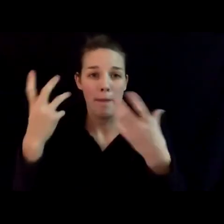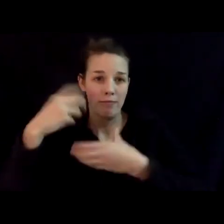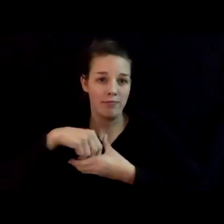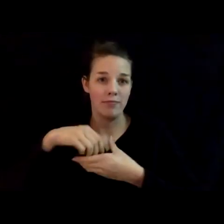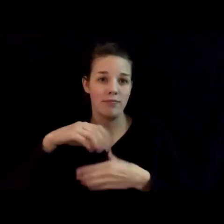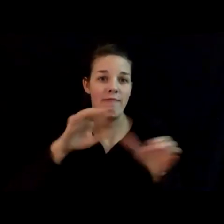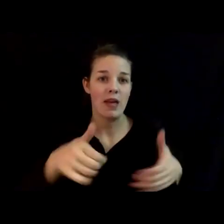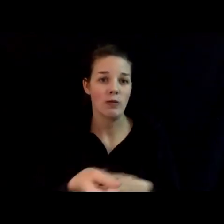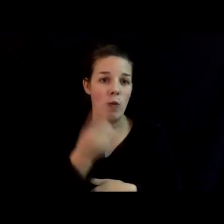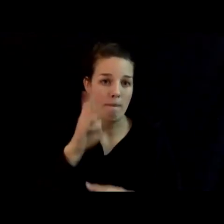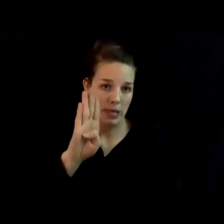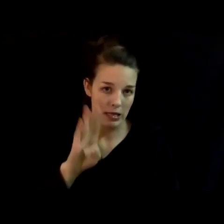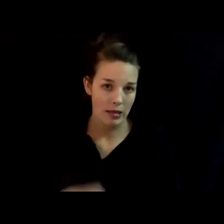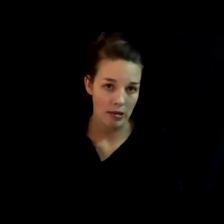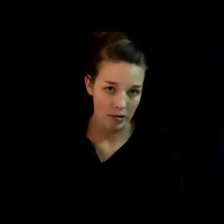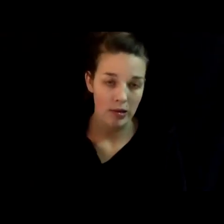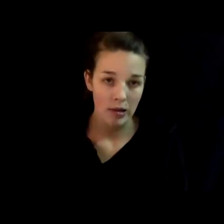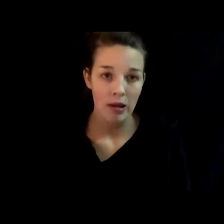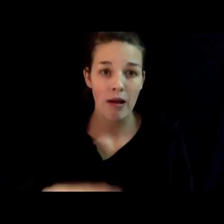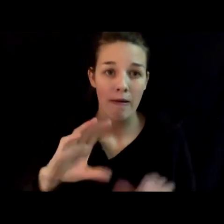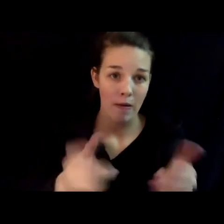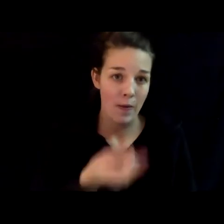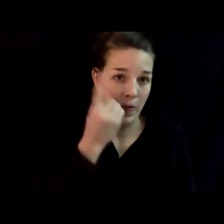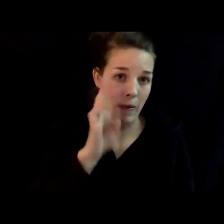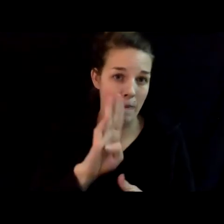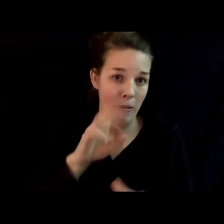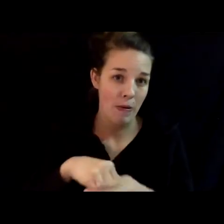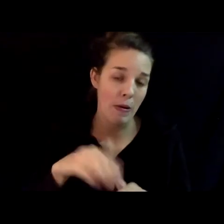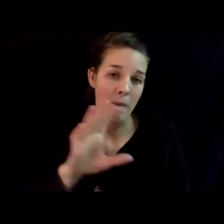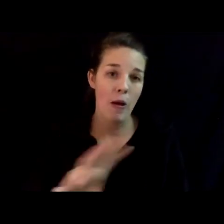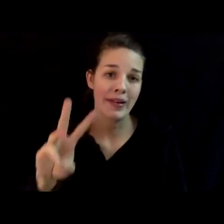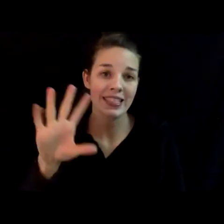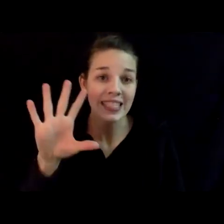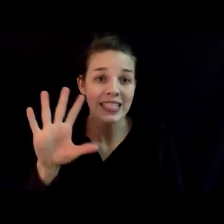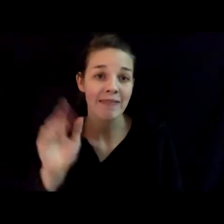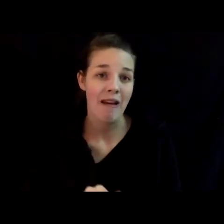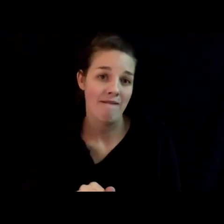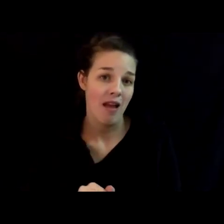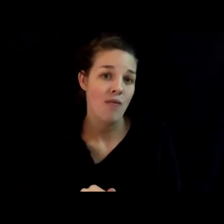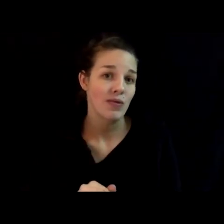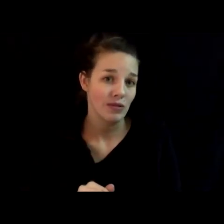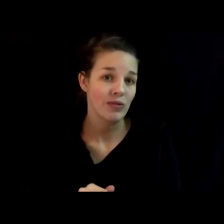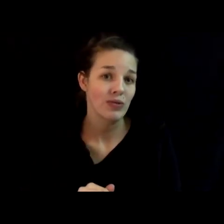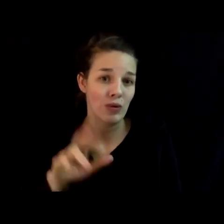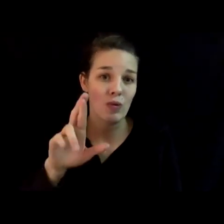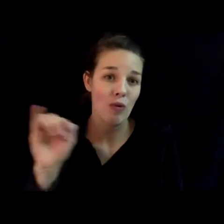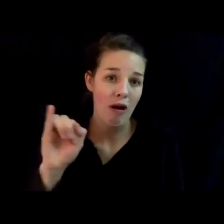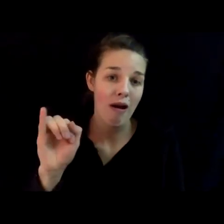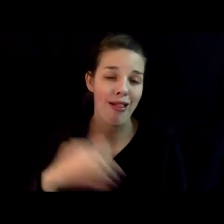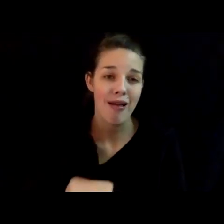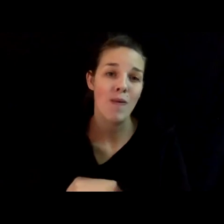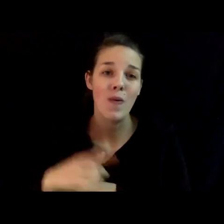1B? Phase 1B includes about 65,000 in Rock Island County's